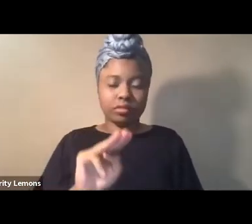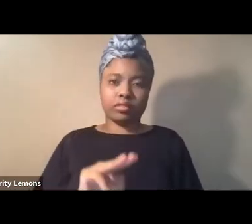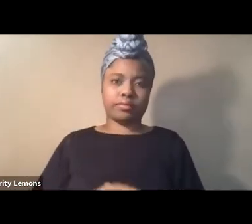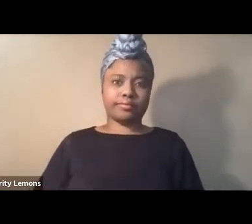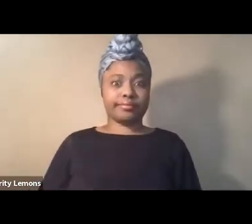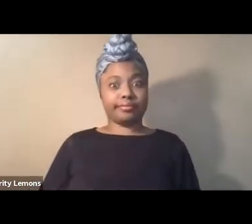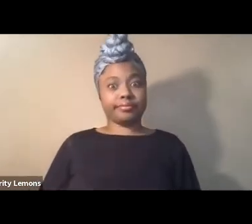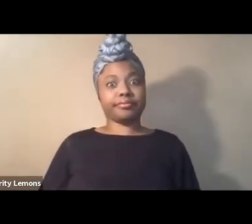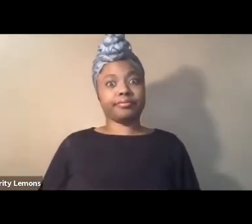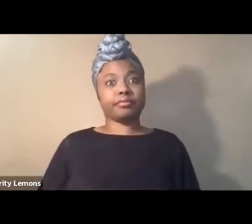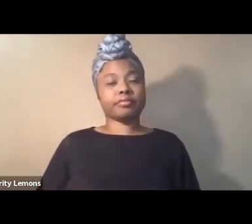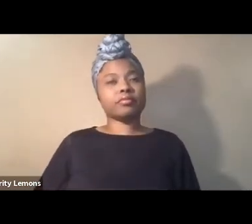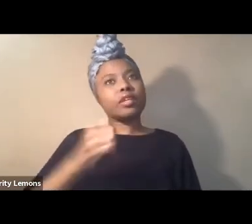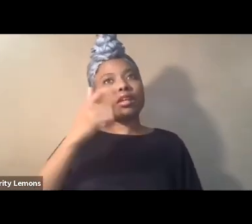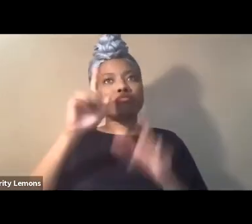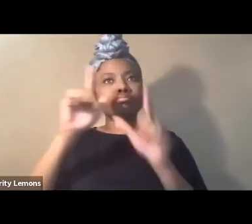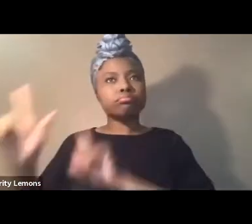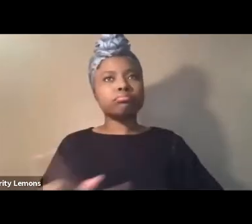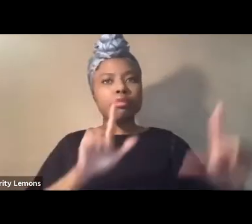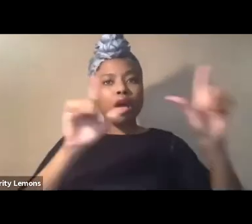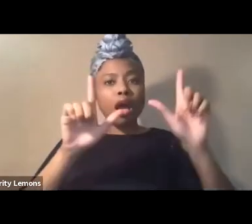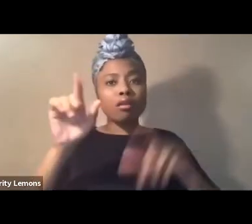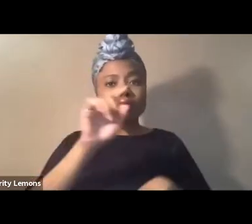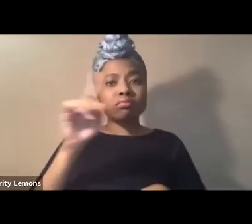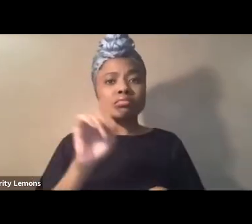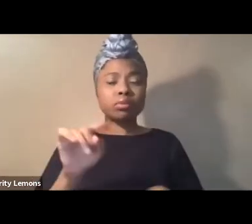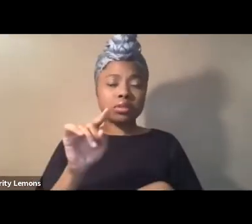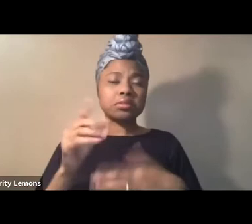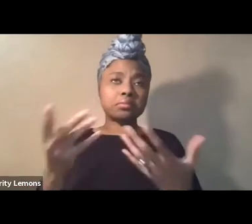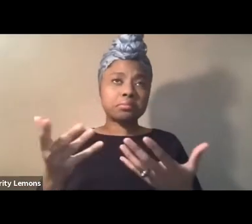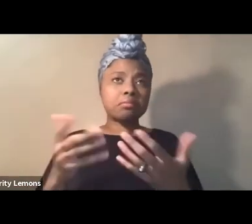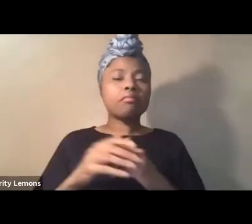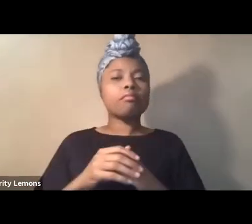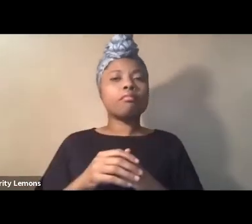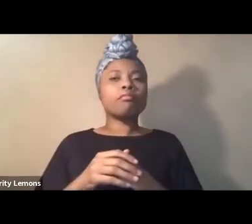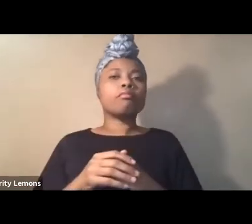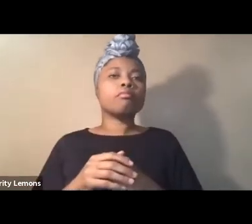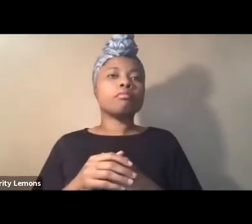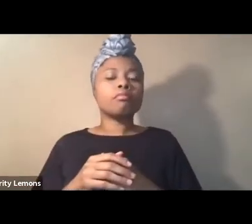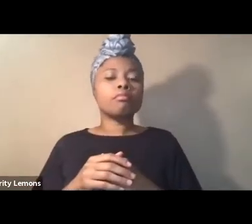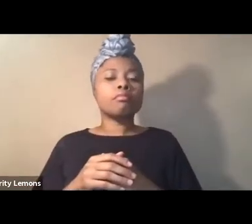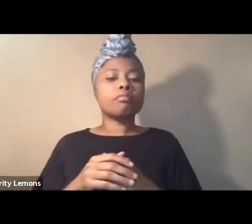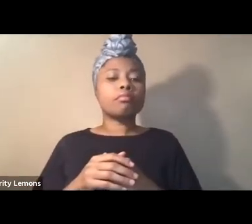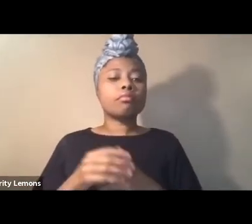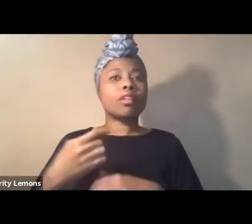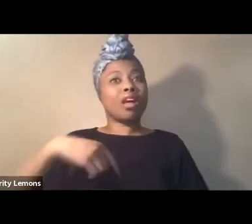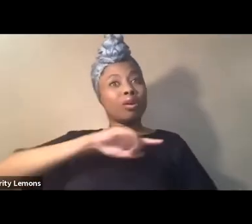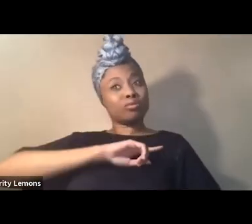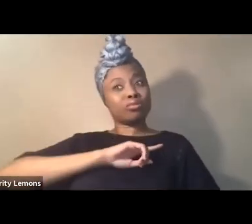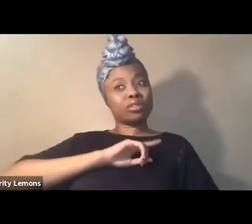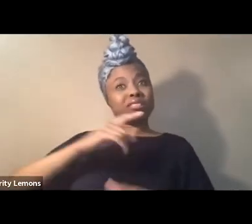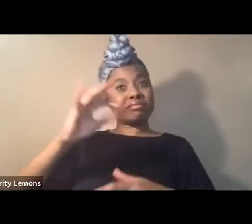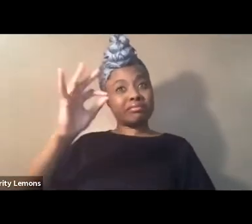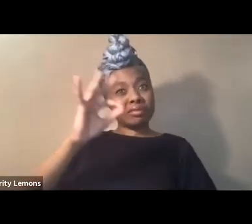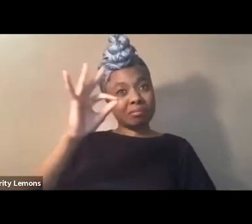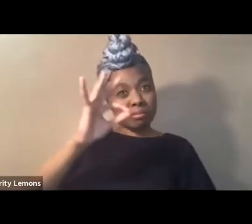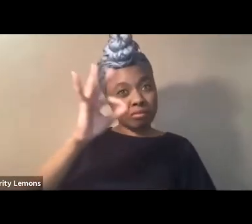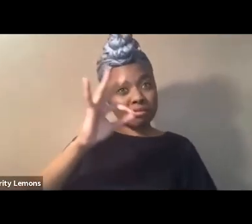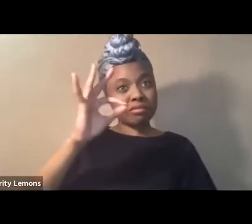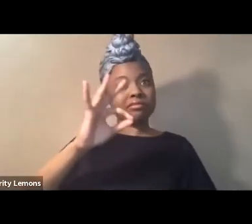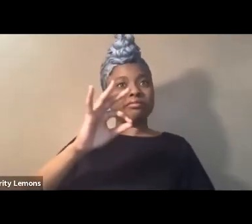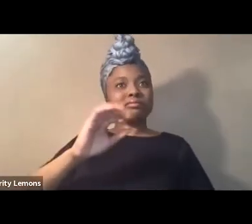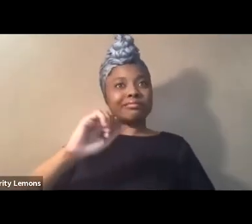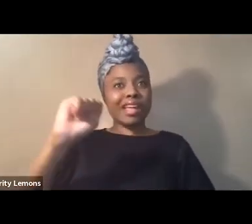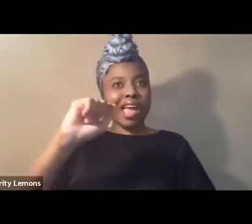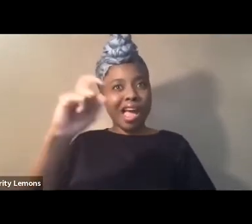another way of framing this question is this how do we as philippinex filipino filipina